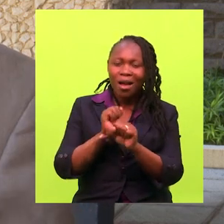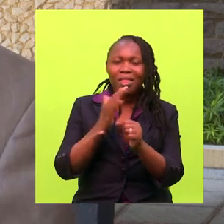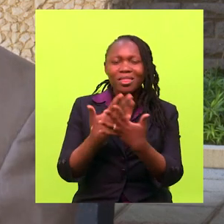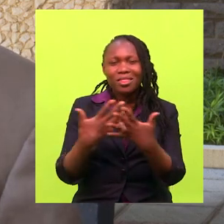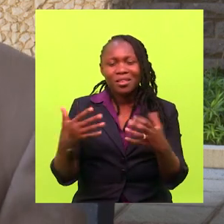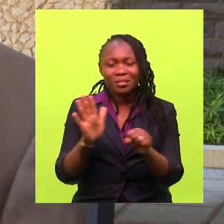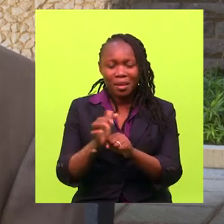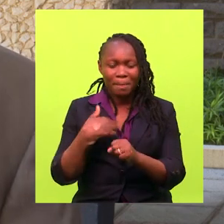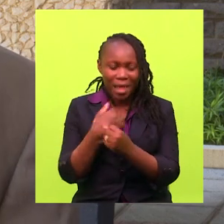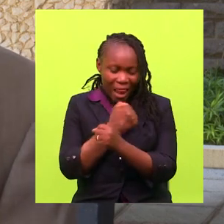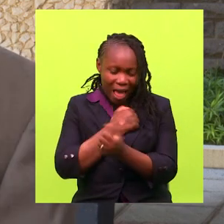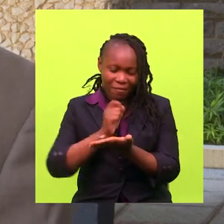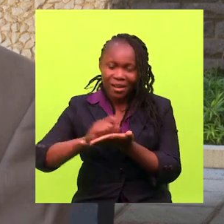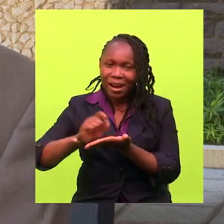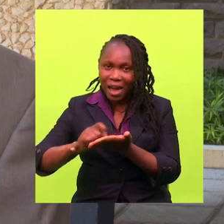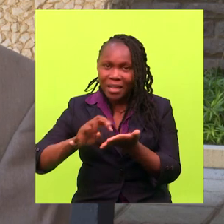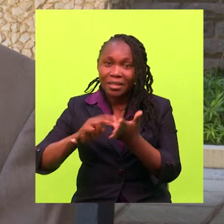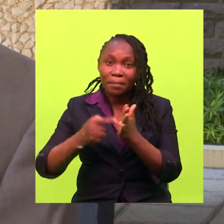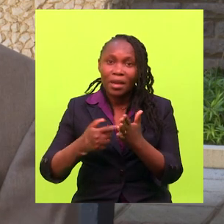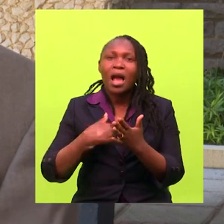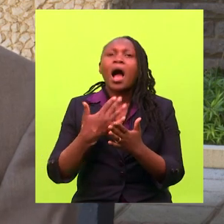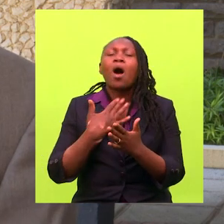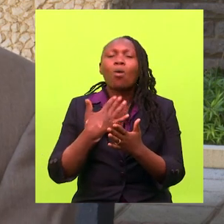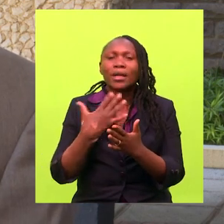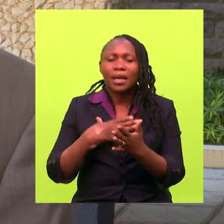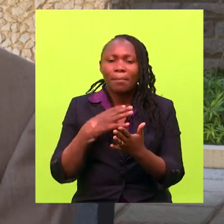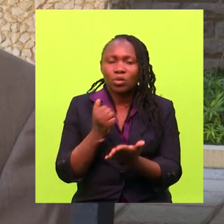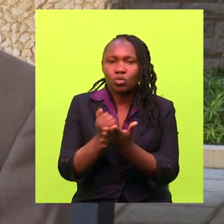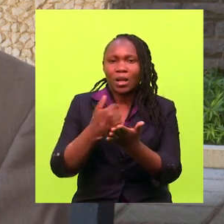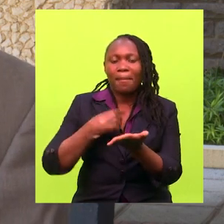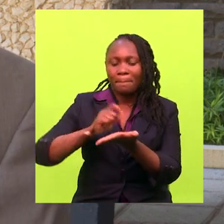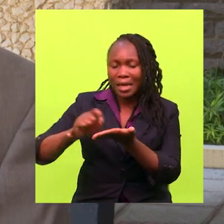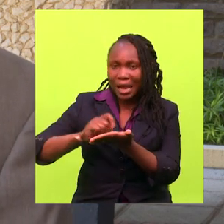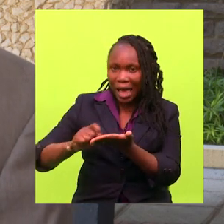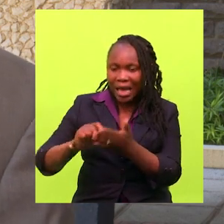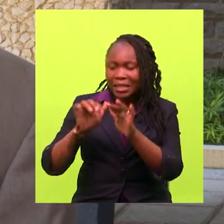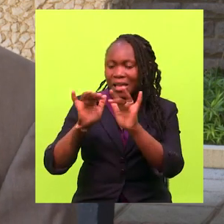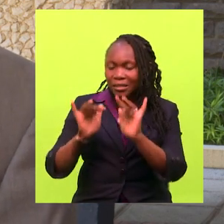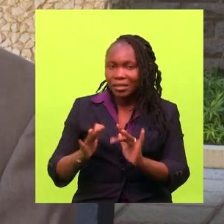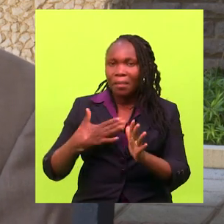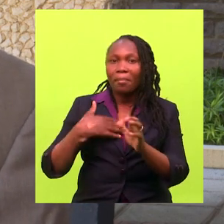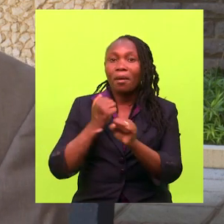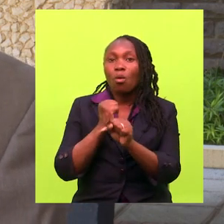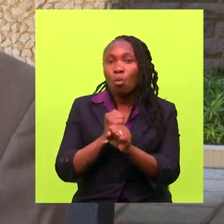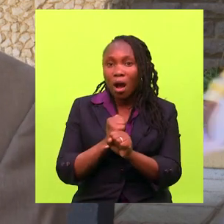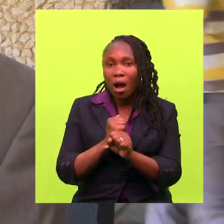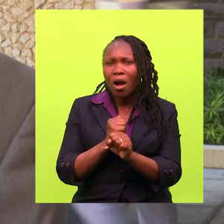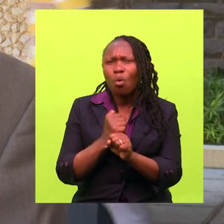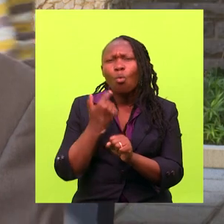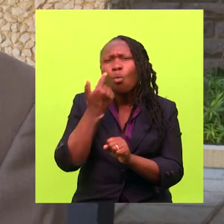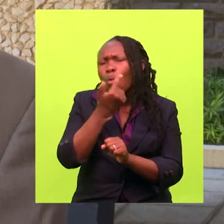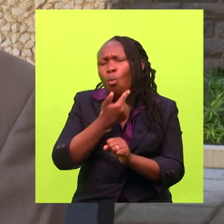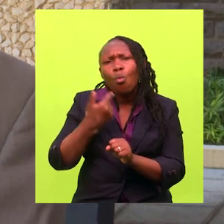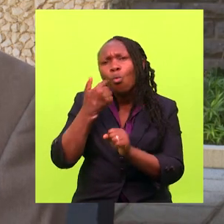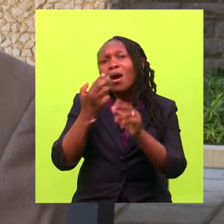have a lot of things. I love writing. So I would like somebody to help me in writing and typing my work. But whom